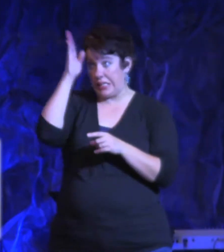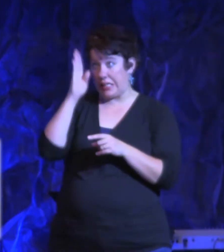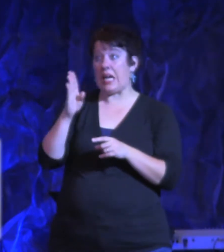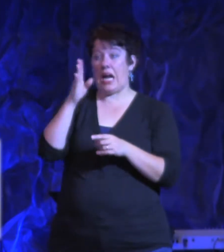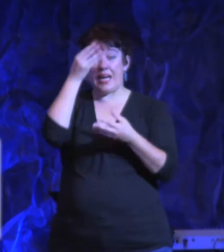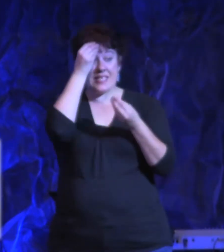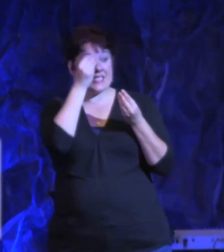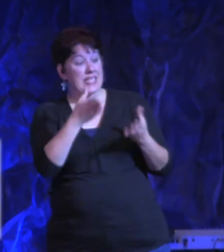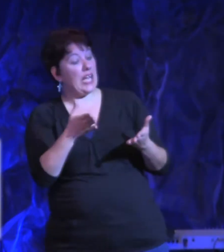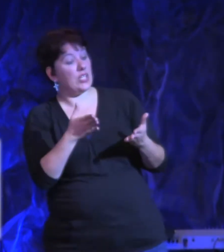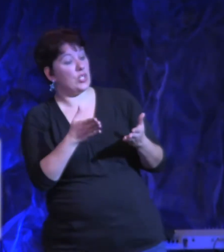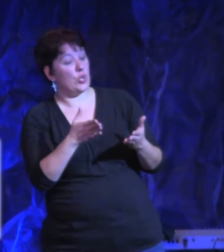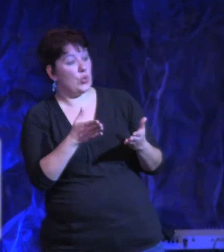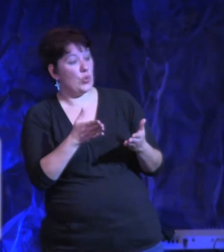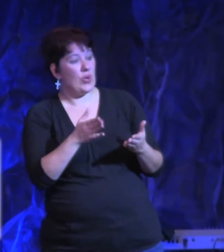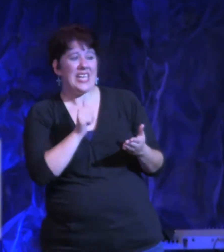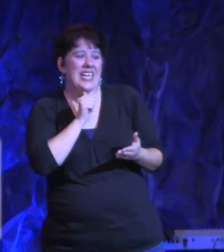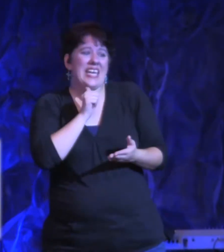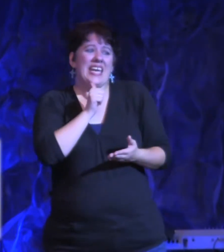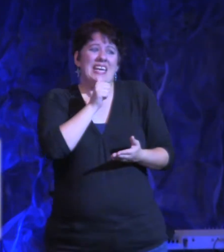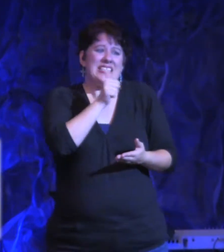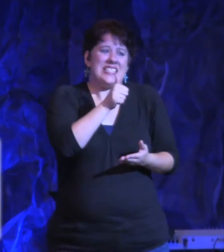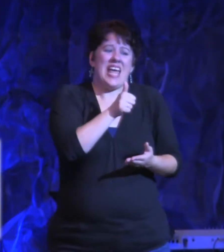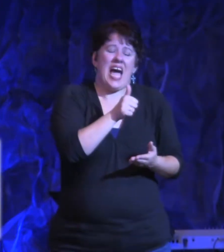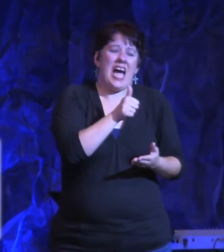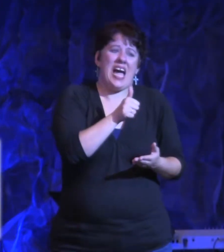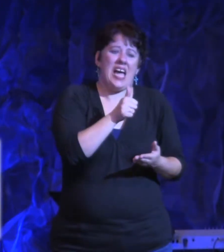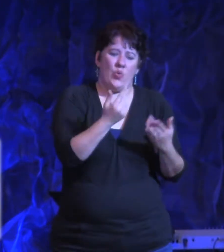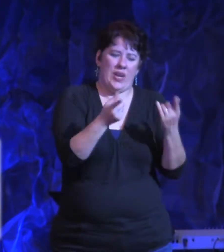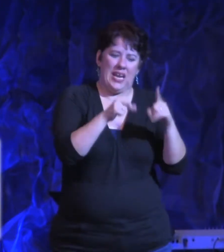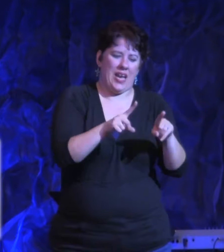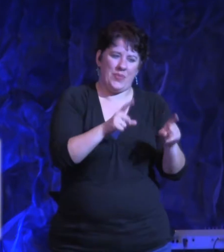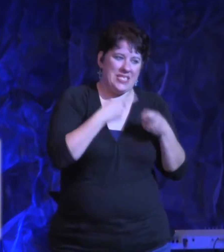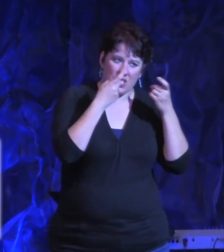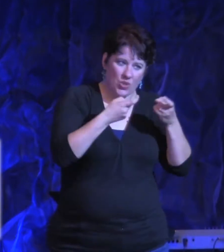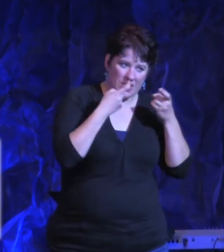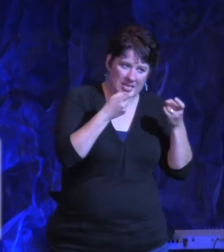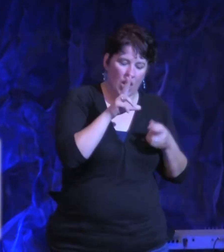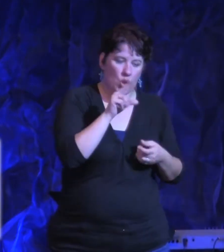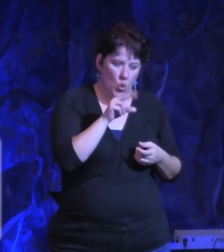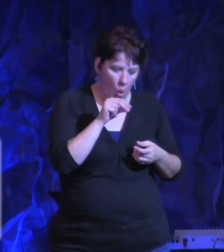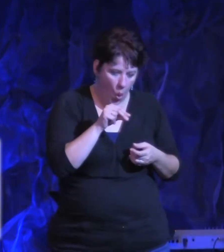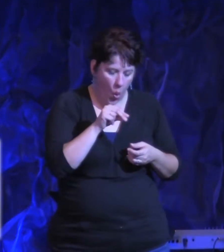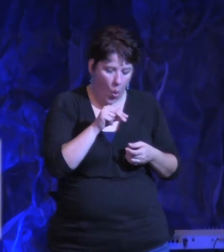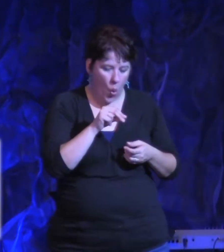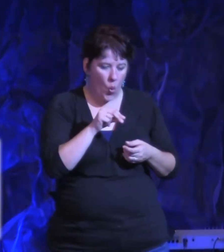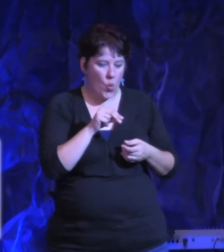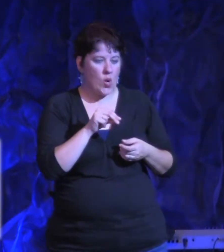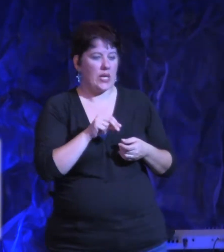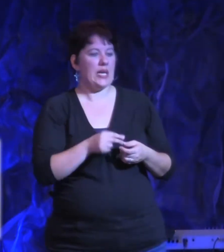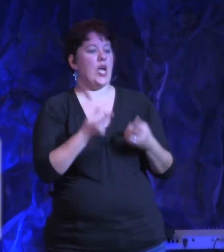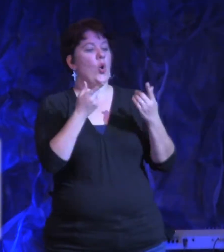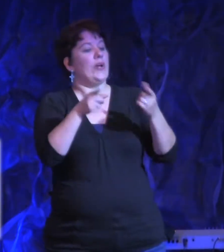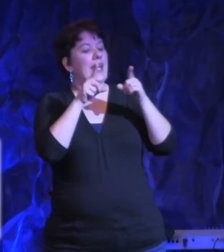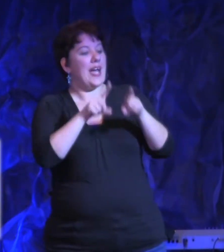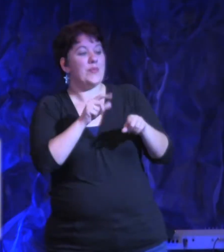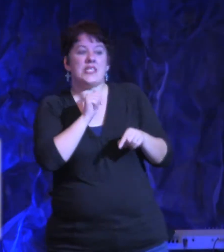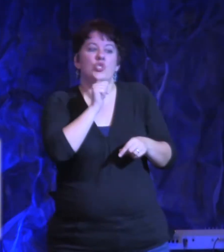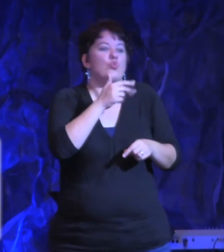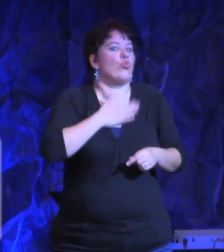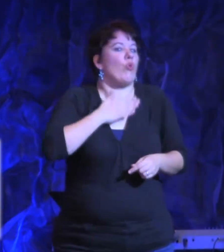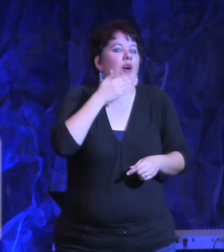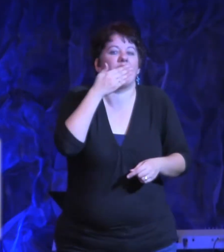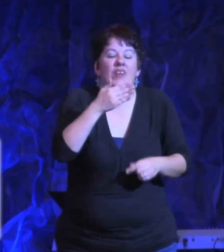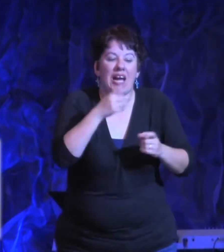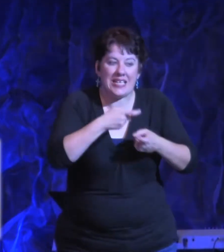not sin. It's unconfessed sin. And as Isaiah tells us, unconfessed sin creates a barrier that blocks our